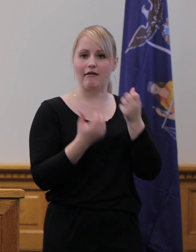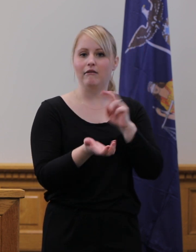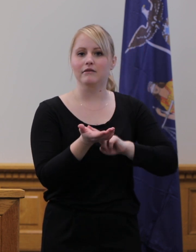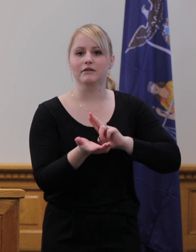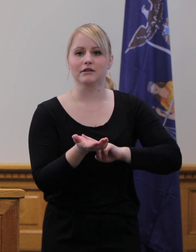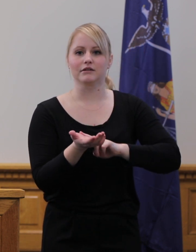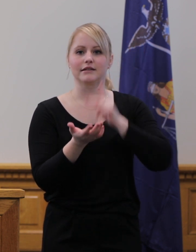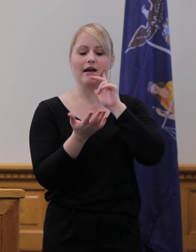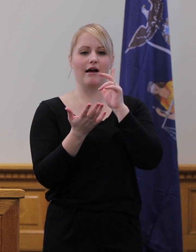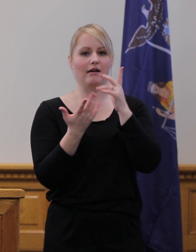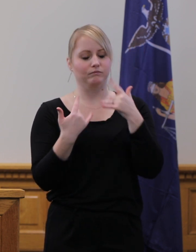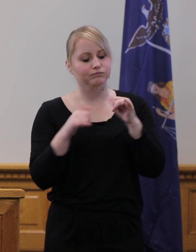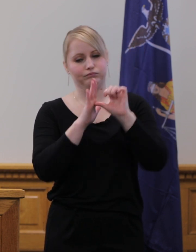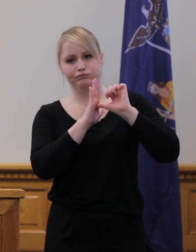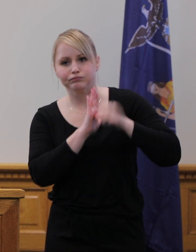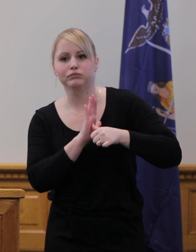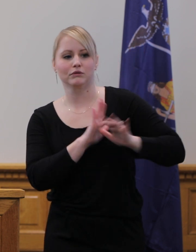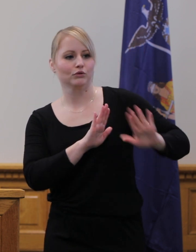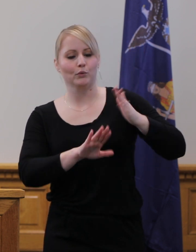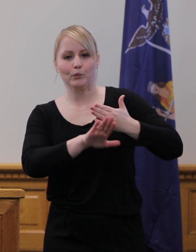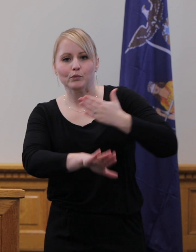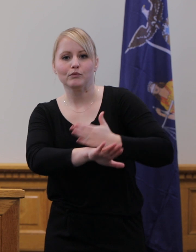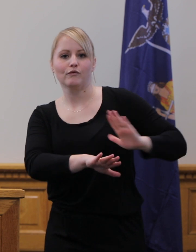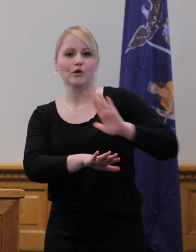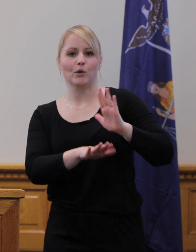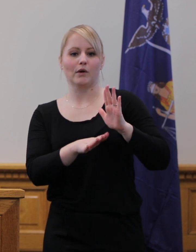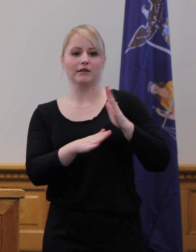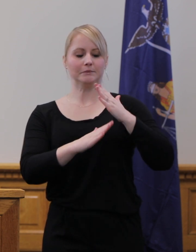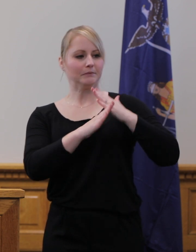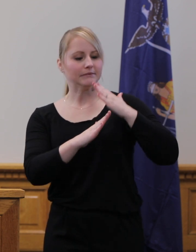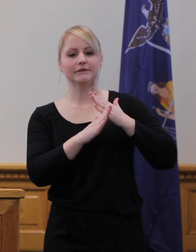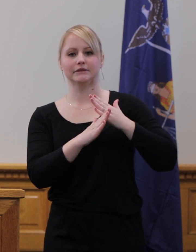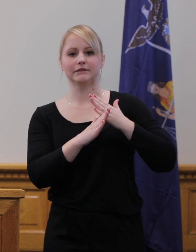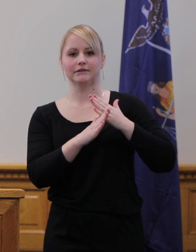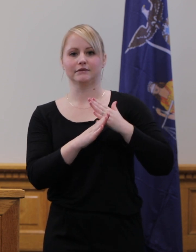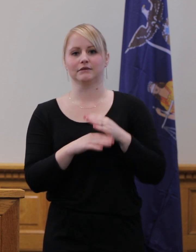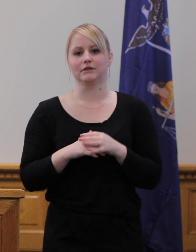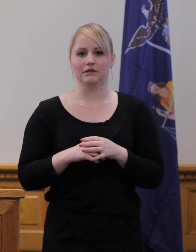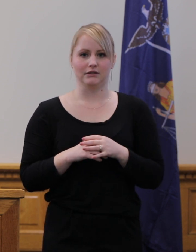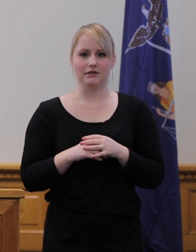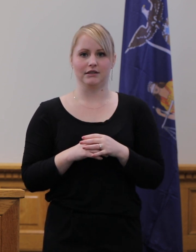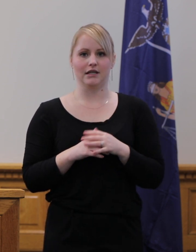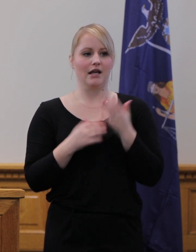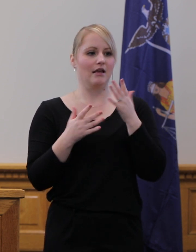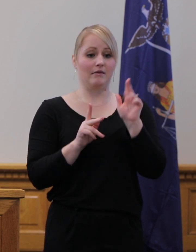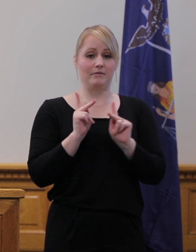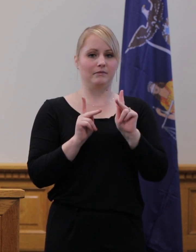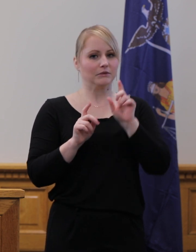I implore my fellow residents to improve their preventive measures. Public health needs the public to take action.